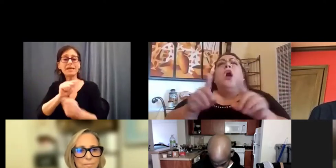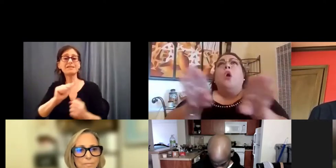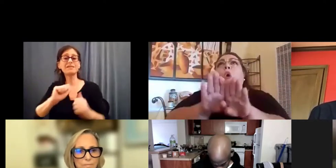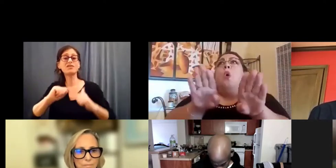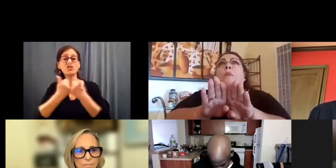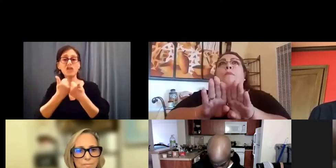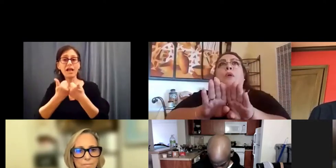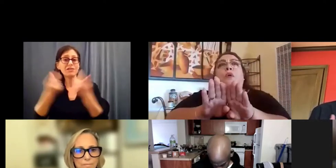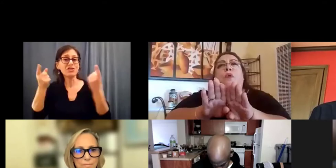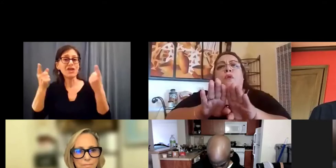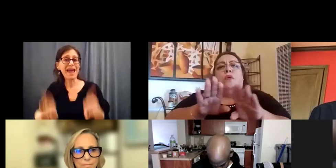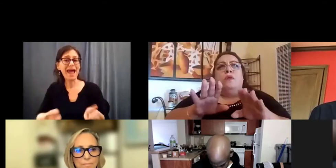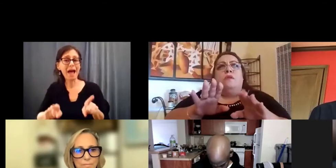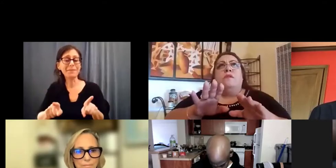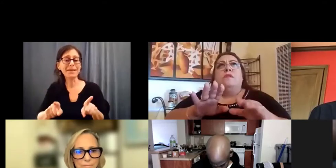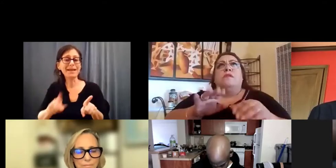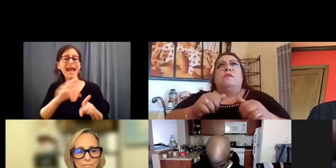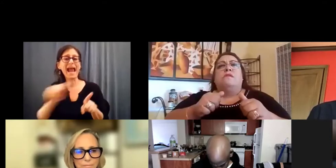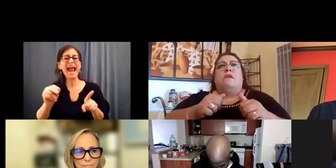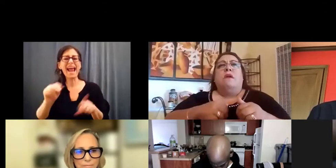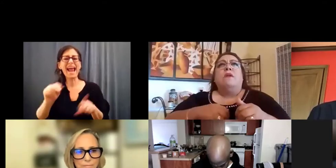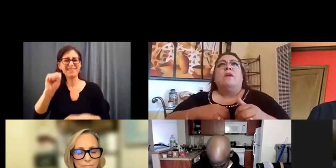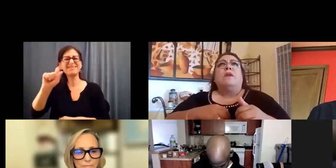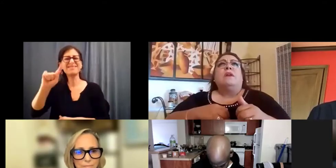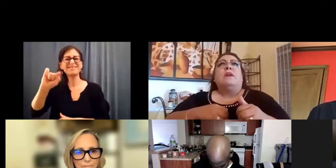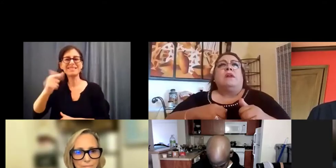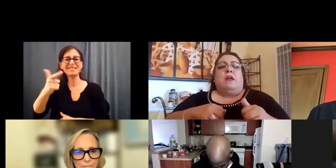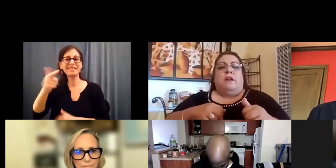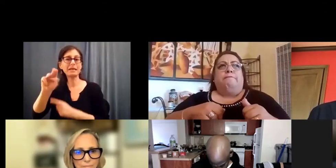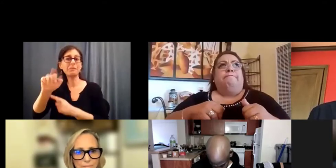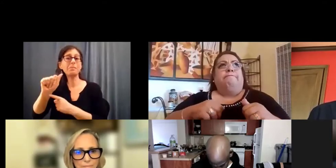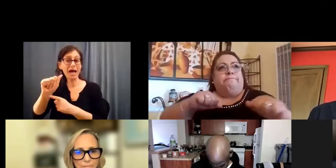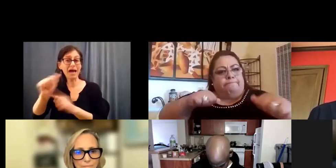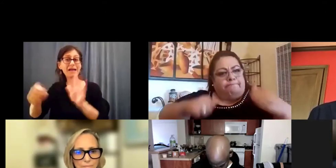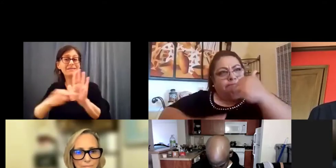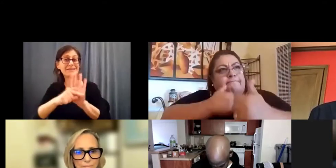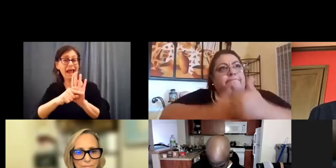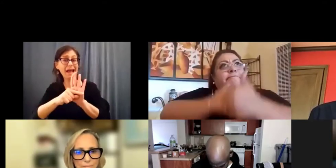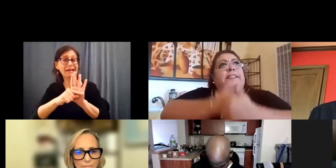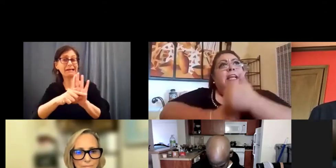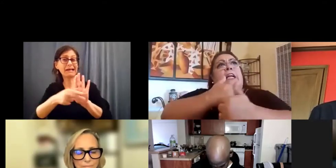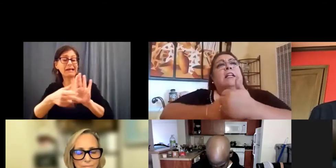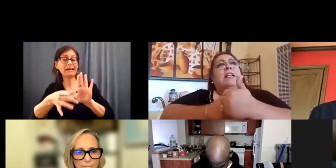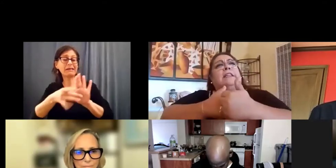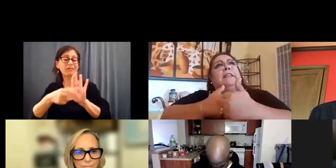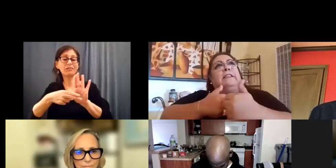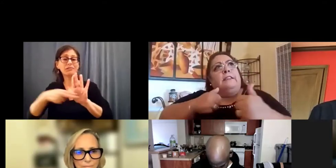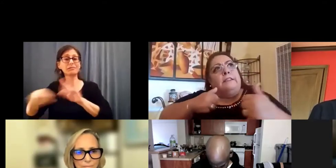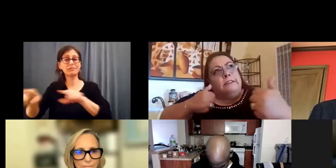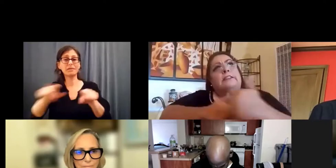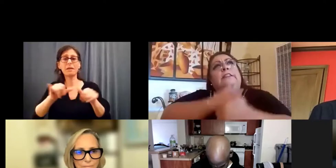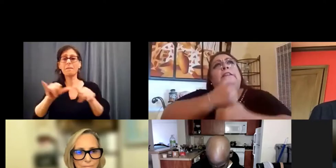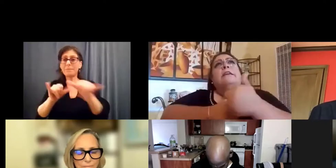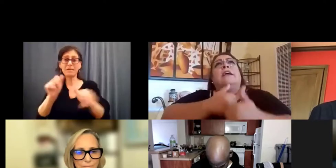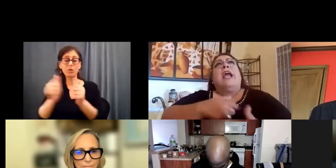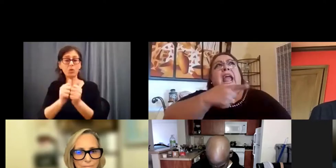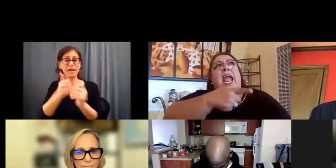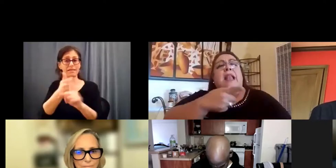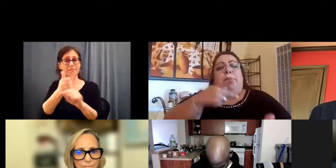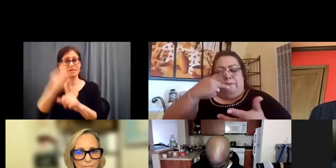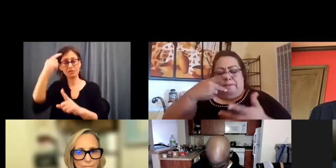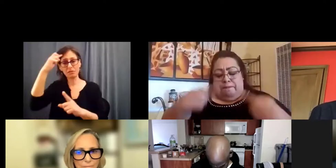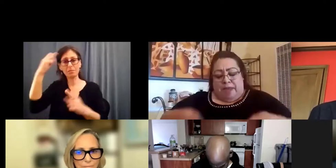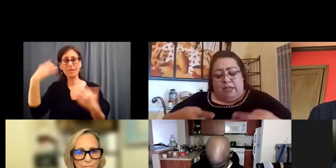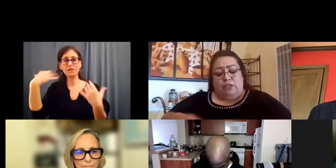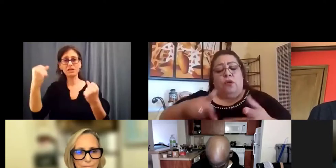had, and the actual stigma, things that people who had mental illness, themselves or in